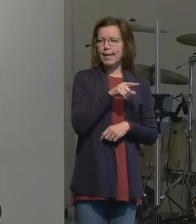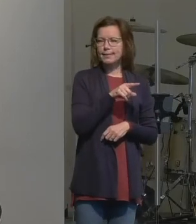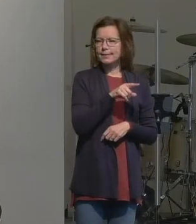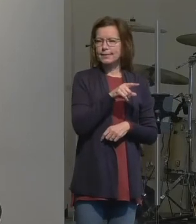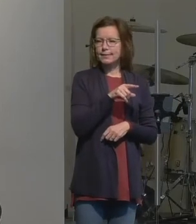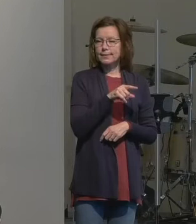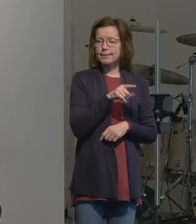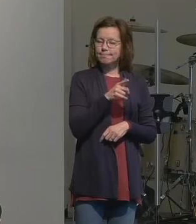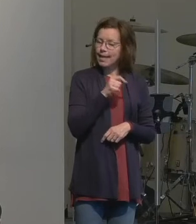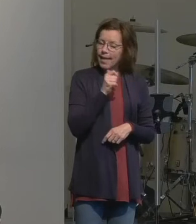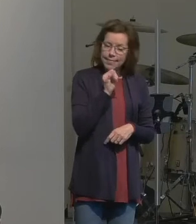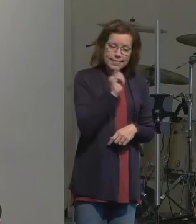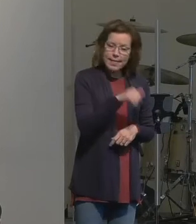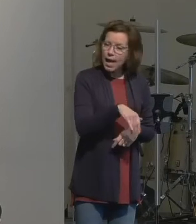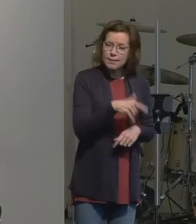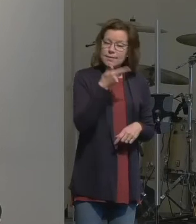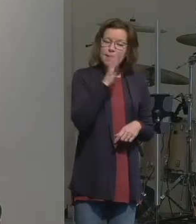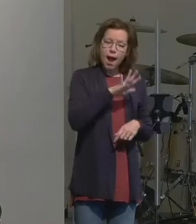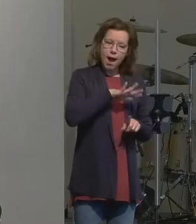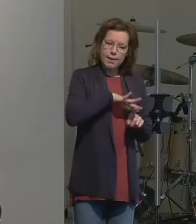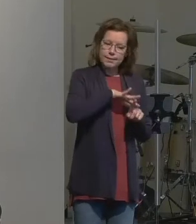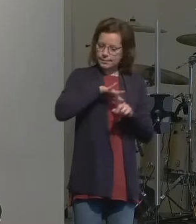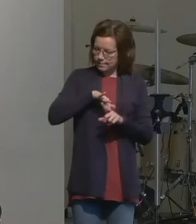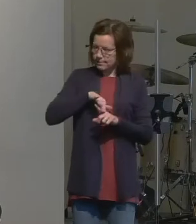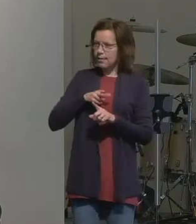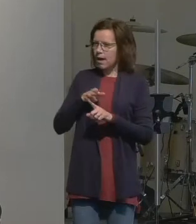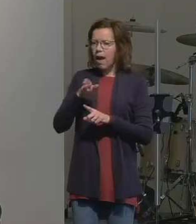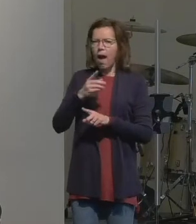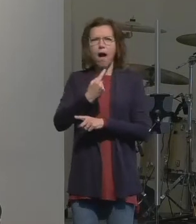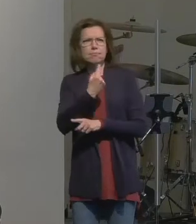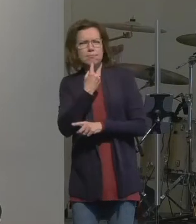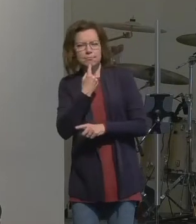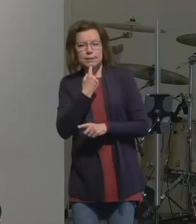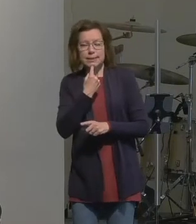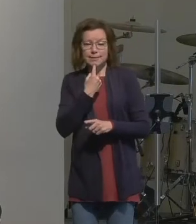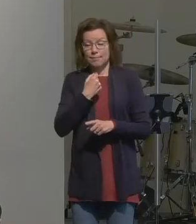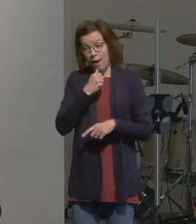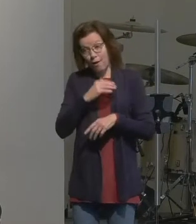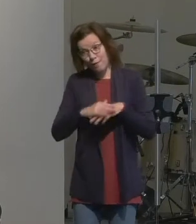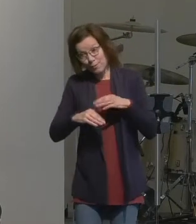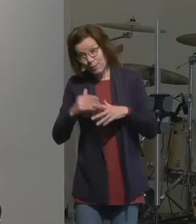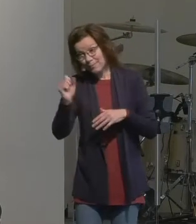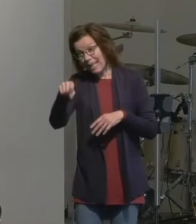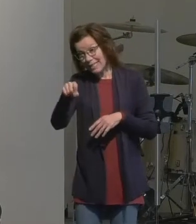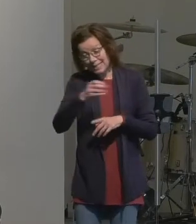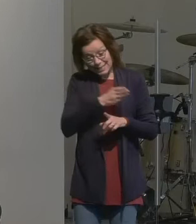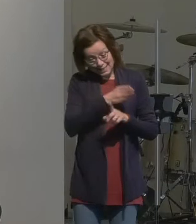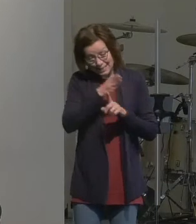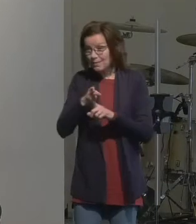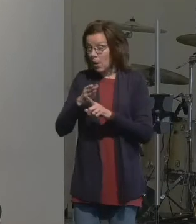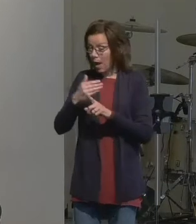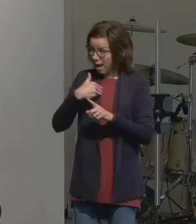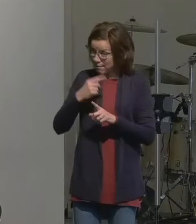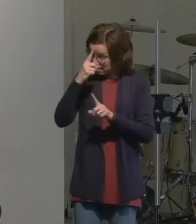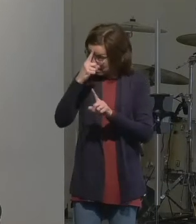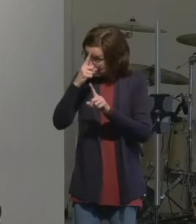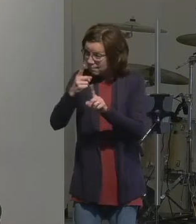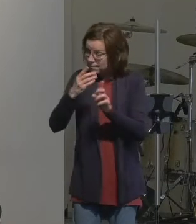but I never said it would be because I called you to be different I called you out of the things that were comfortable so that I could use you for my glory